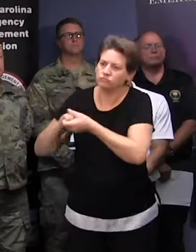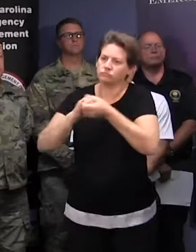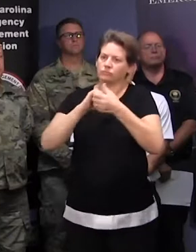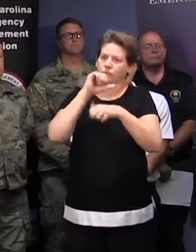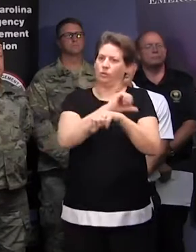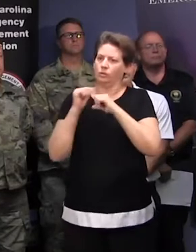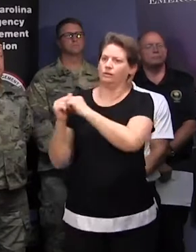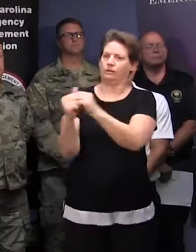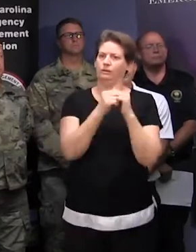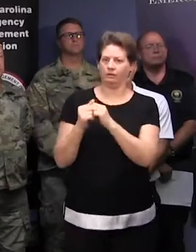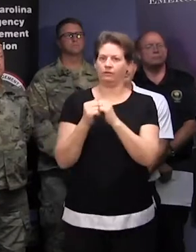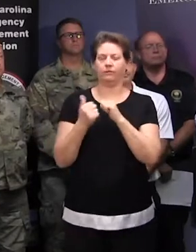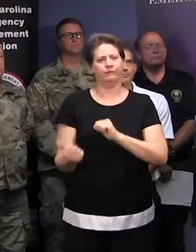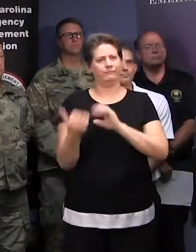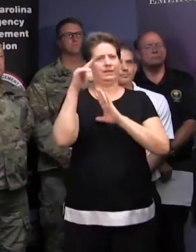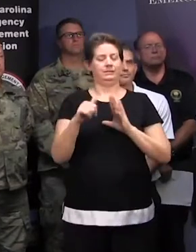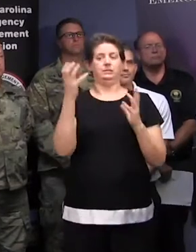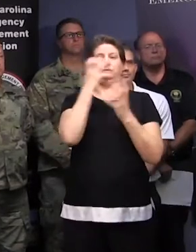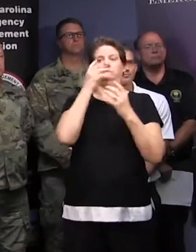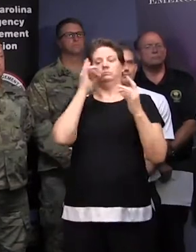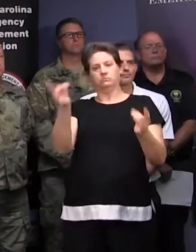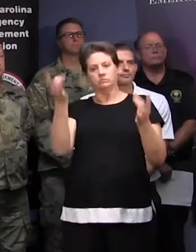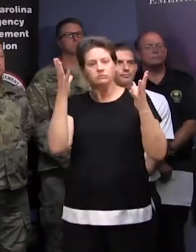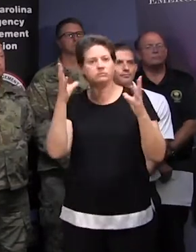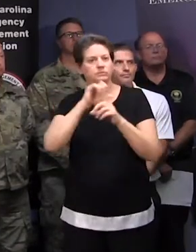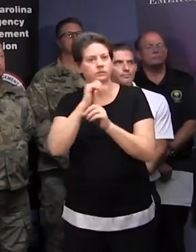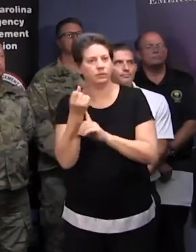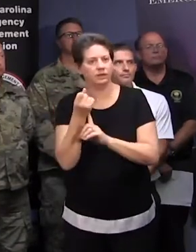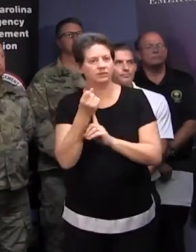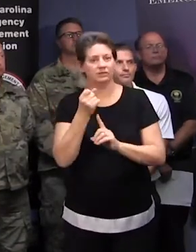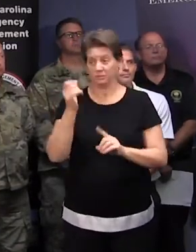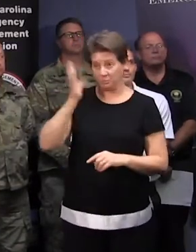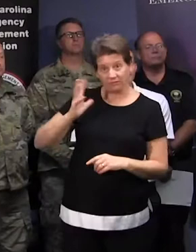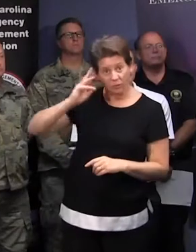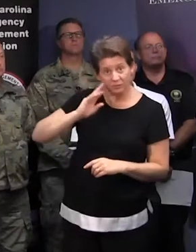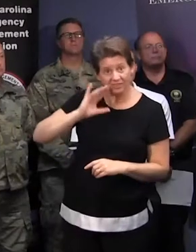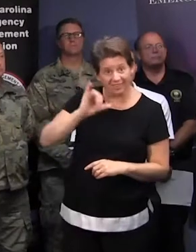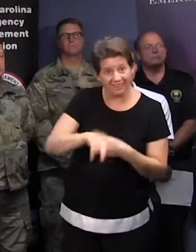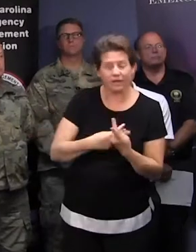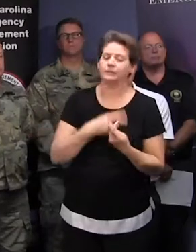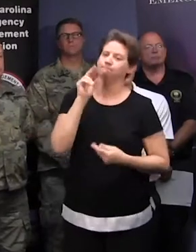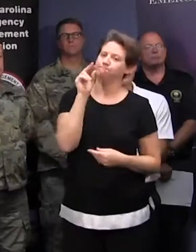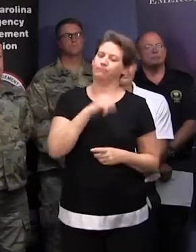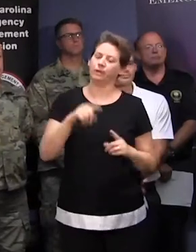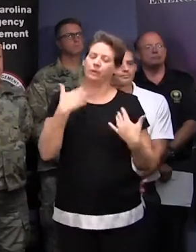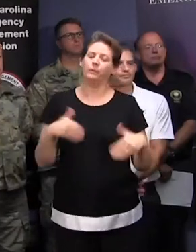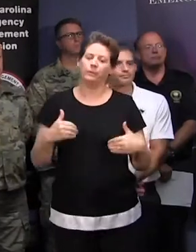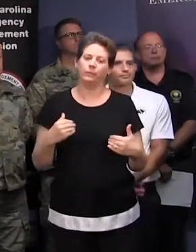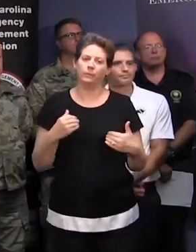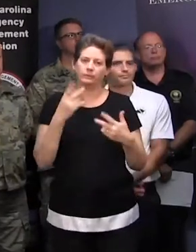the face of this very serious situation, which we have really not seen before. So with that, we'll